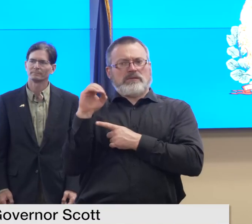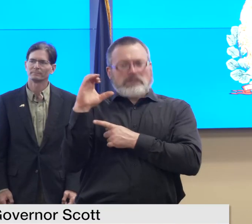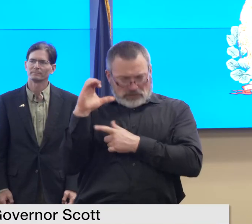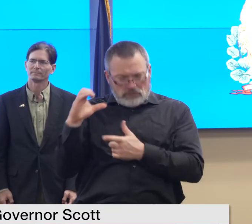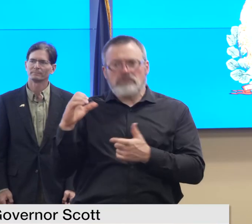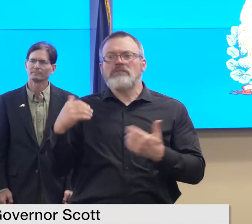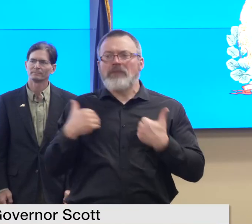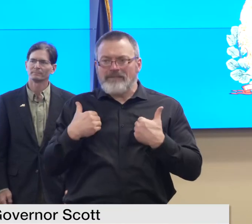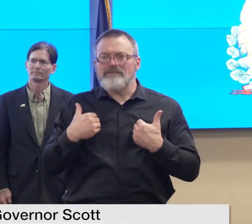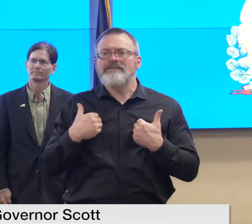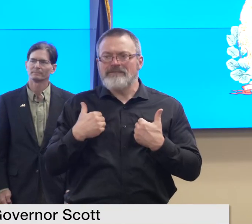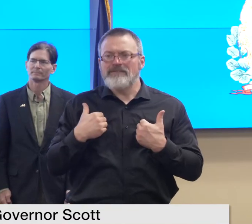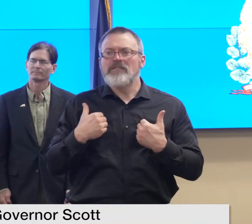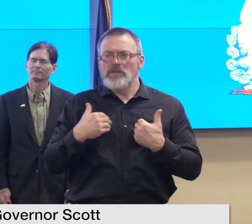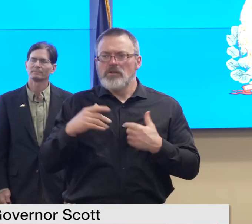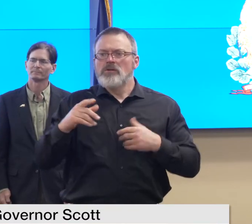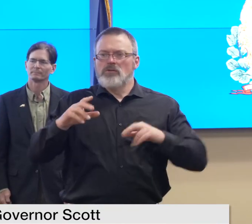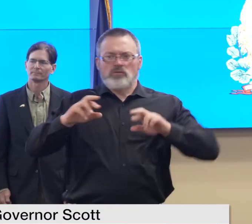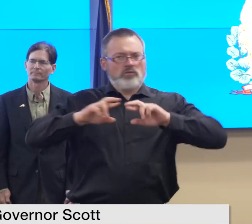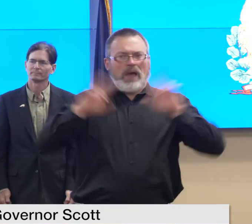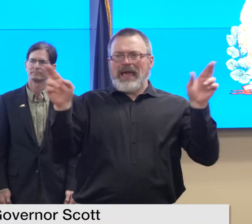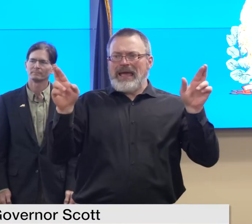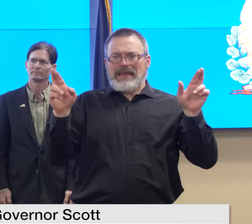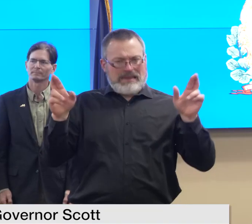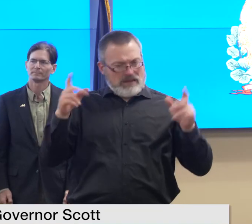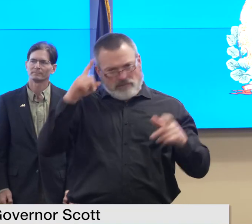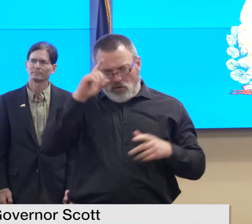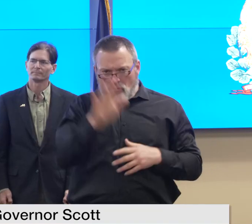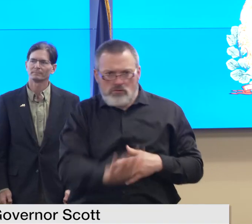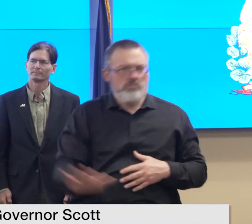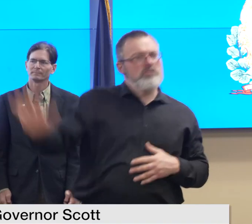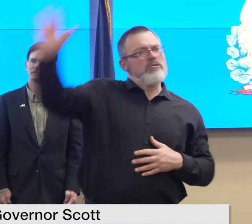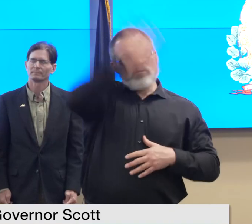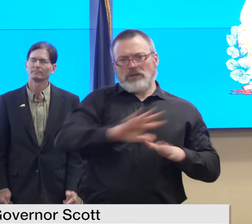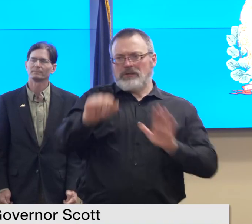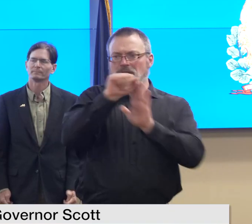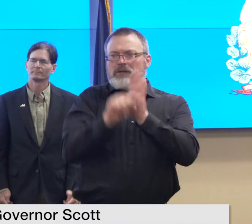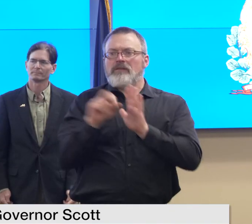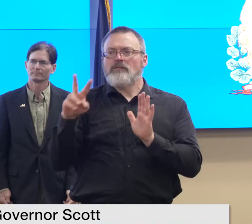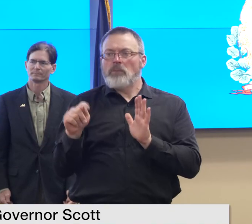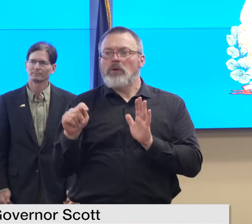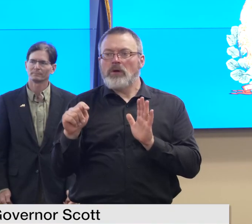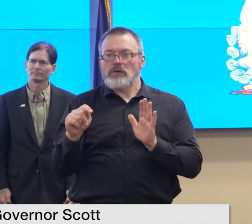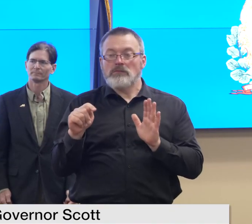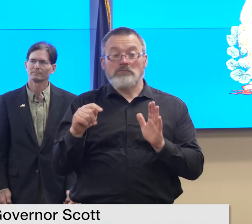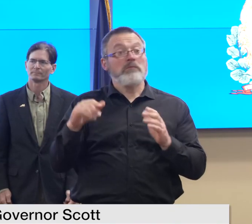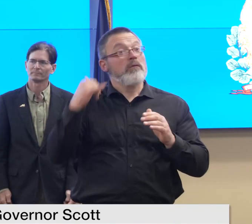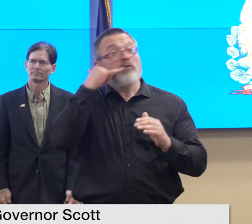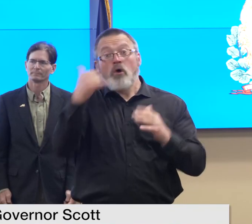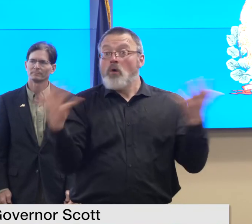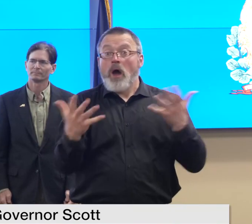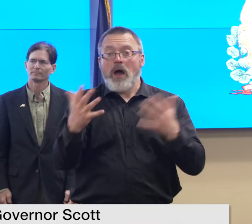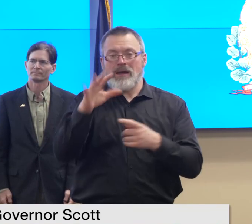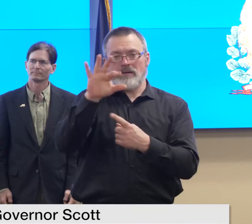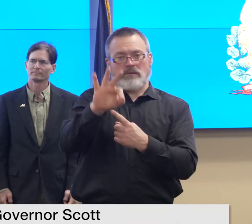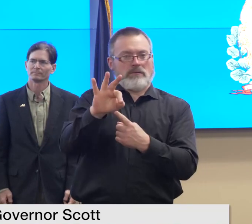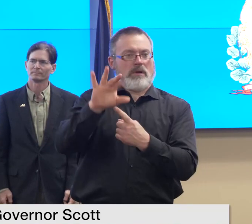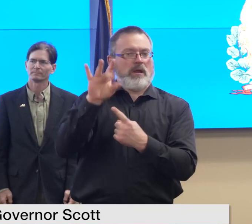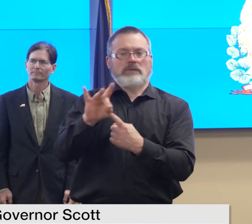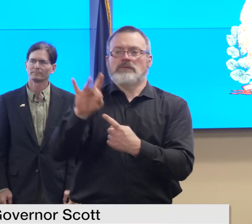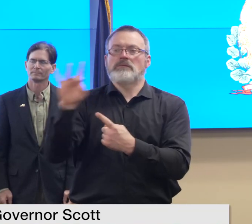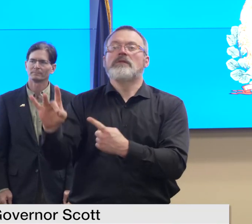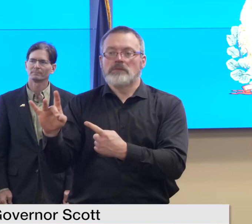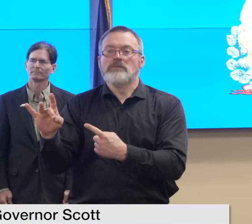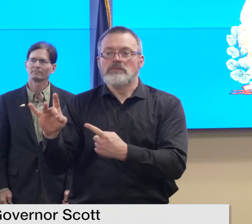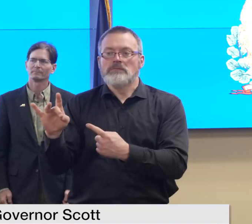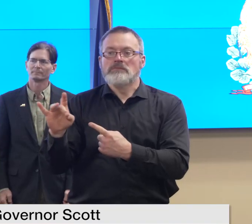are available to all vermonters 988 the 988 suicide